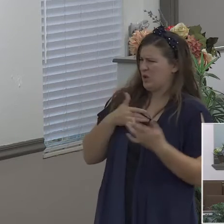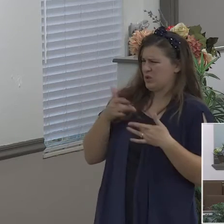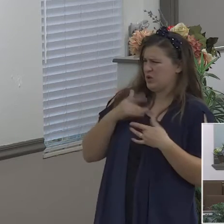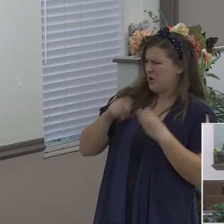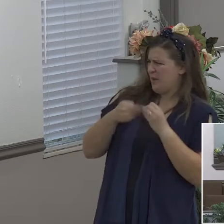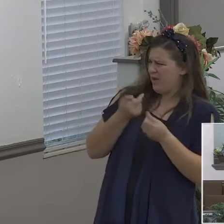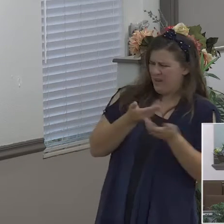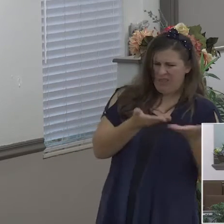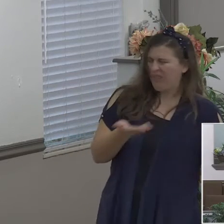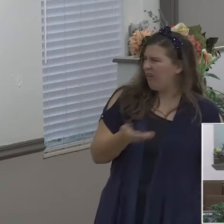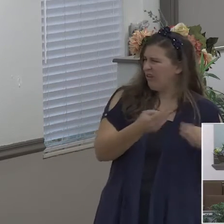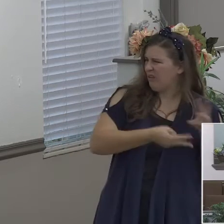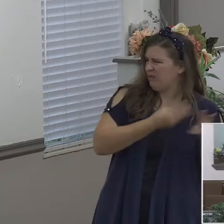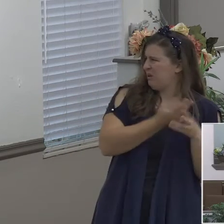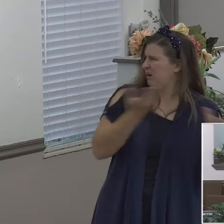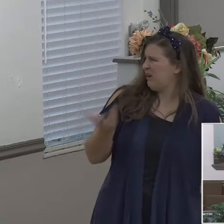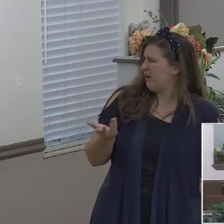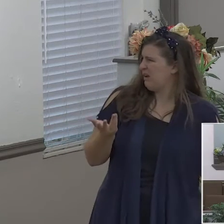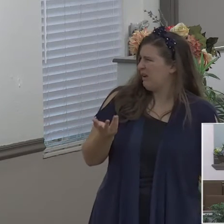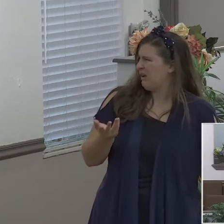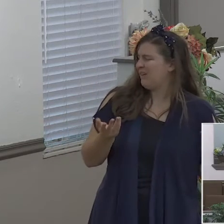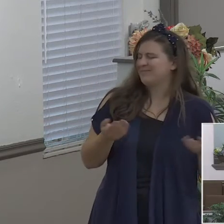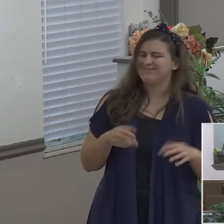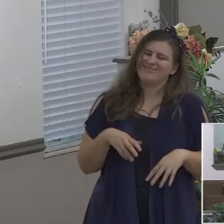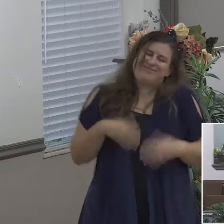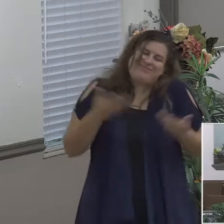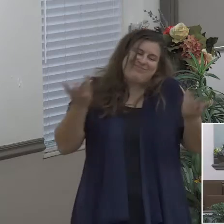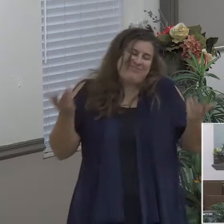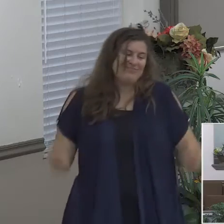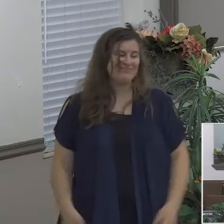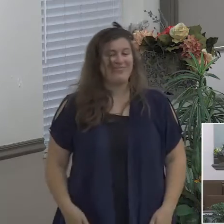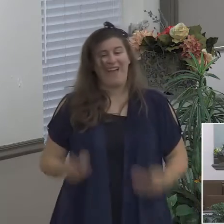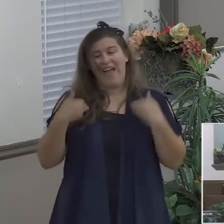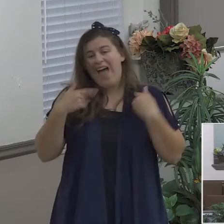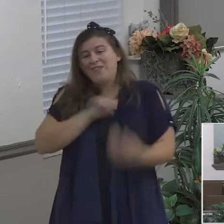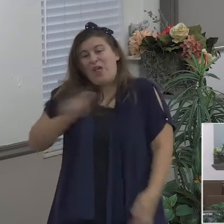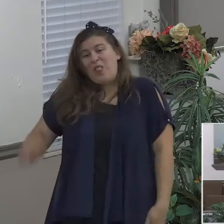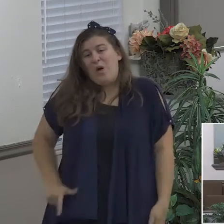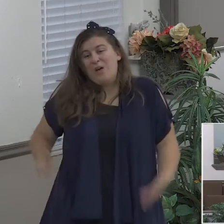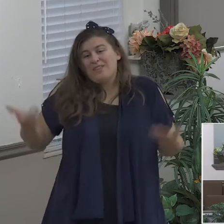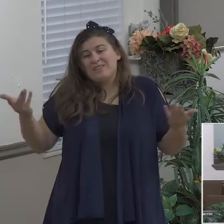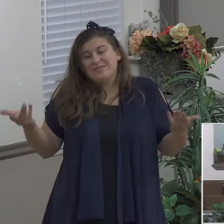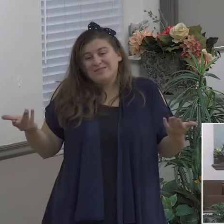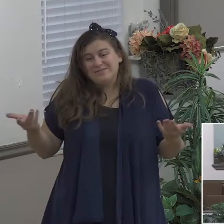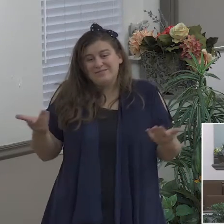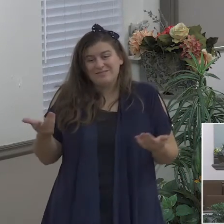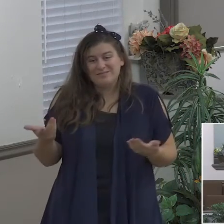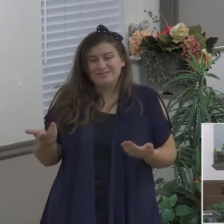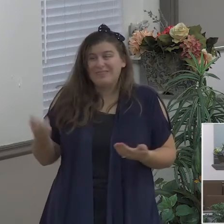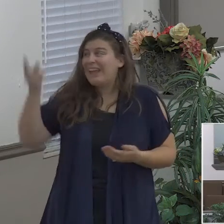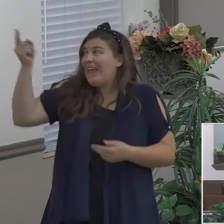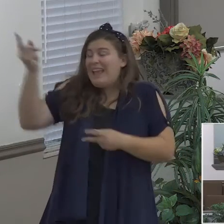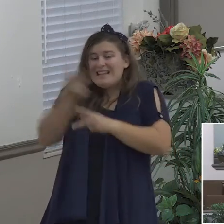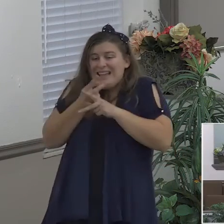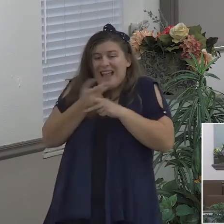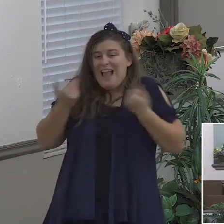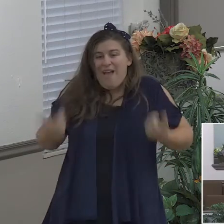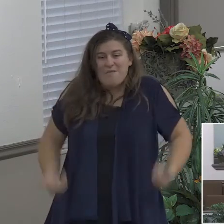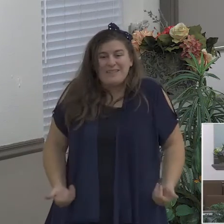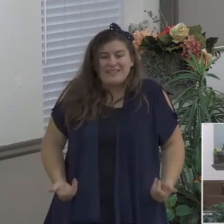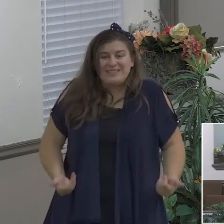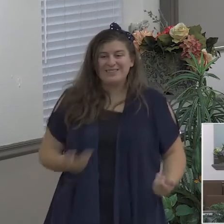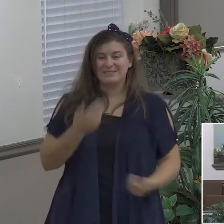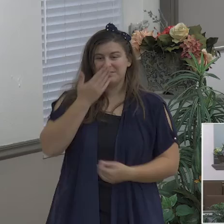I've got the Lord the Lord's taking care of me let me tell you what the Lord's done for me